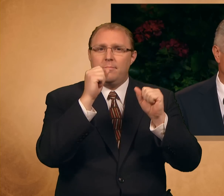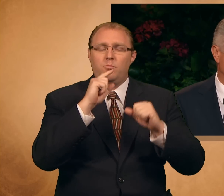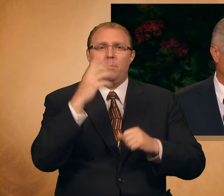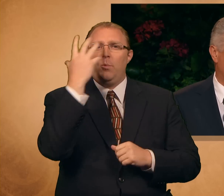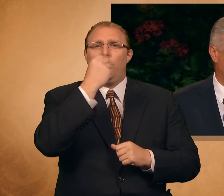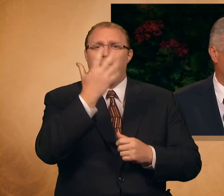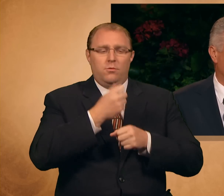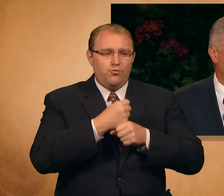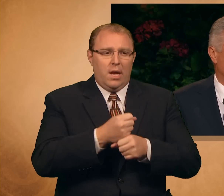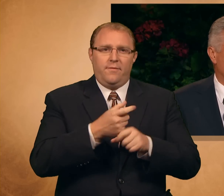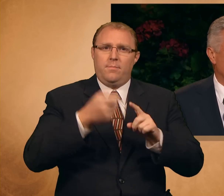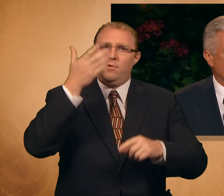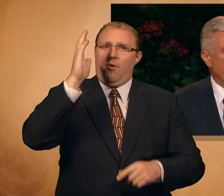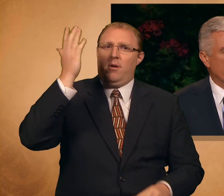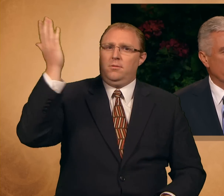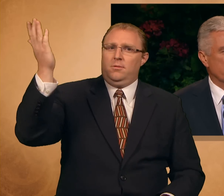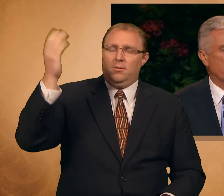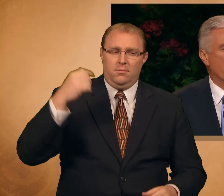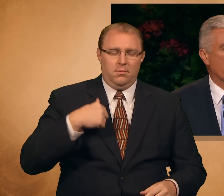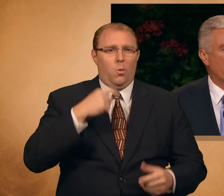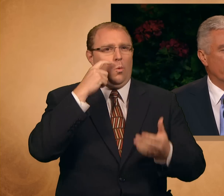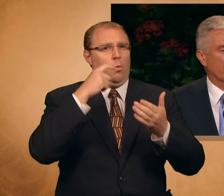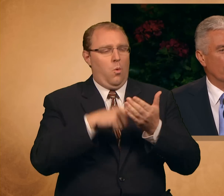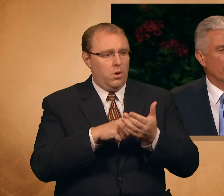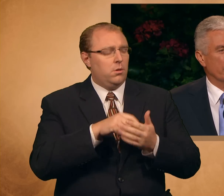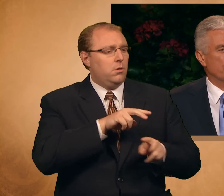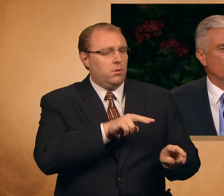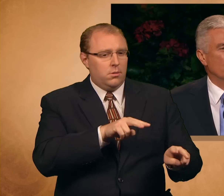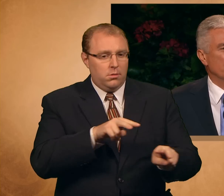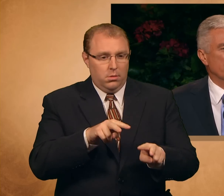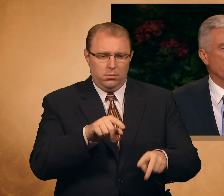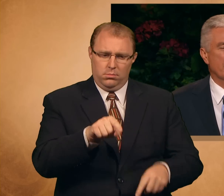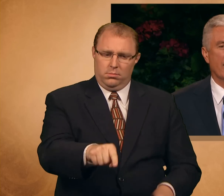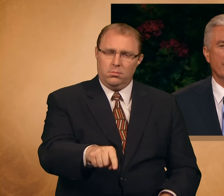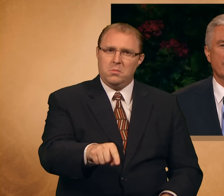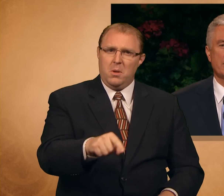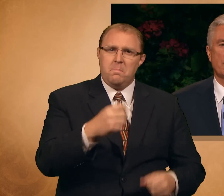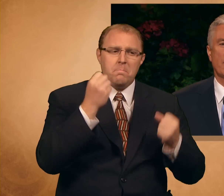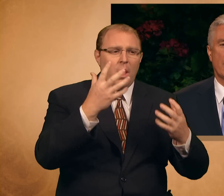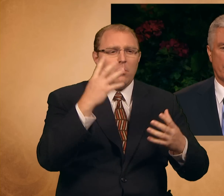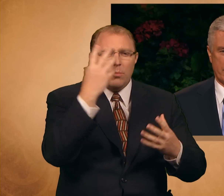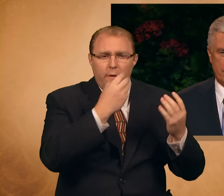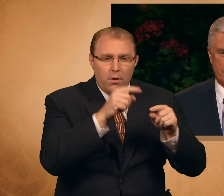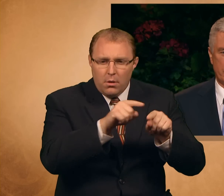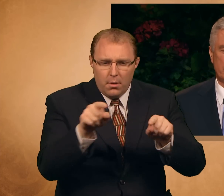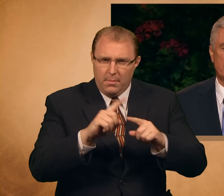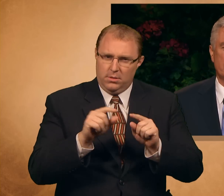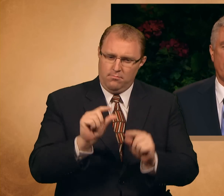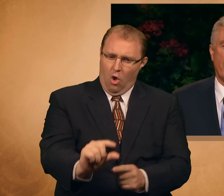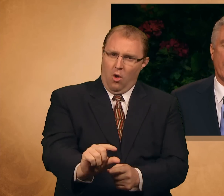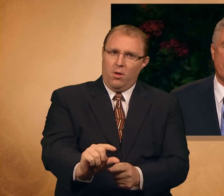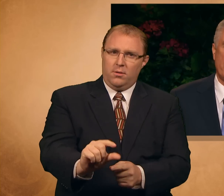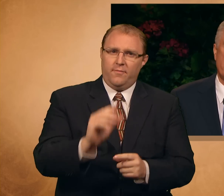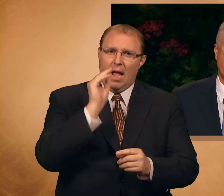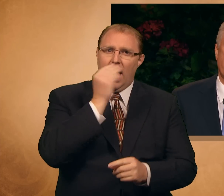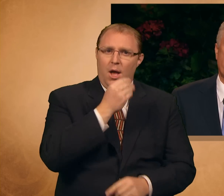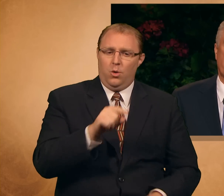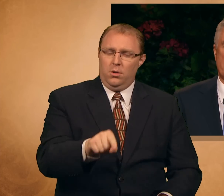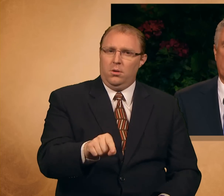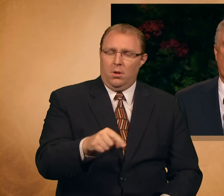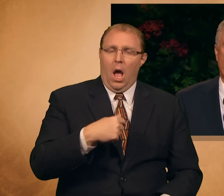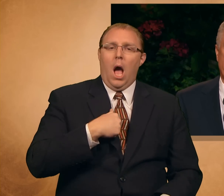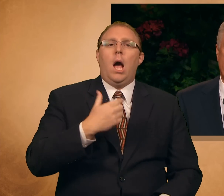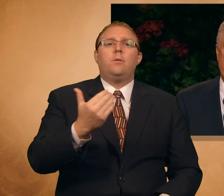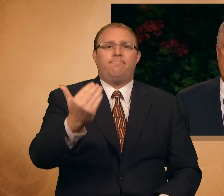creation. And then I noticed among all the glorious blooms the tiniest flower. I knew the name